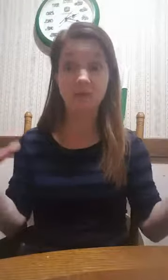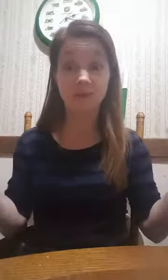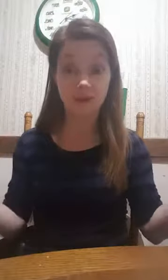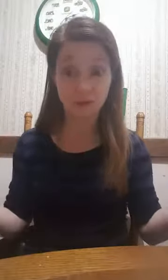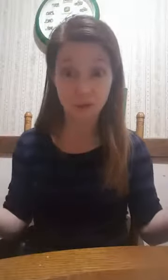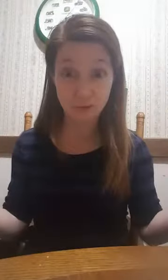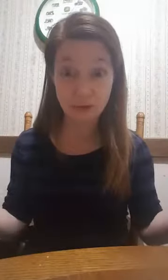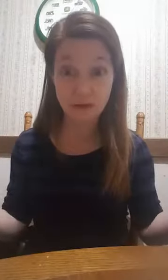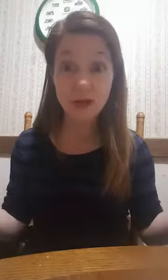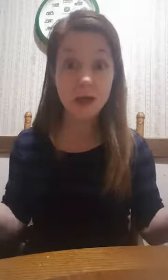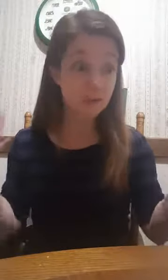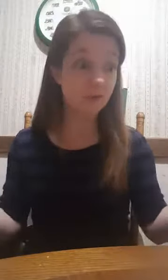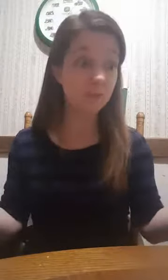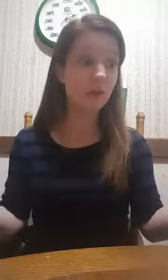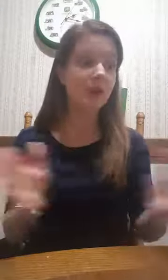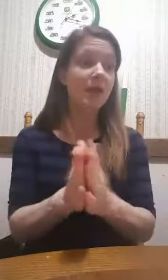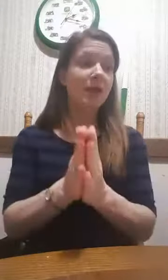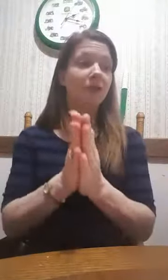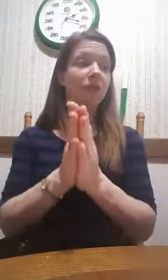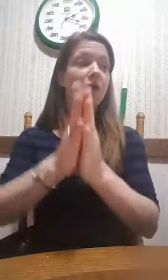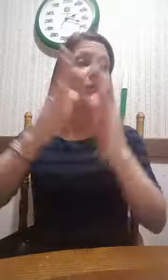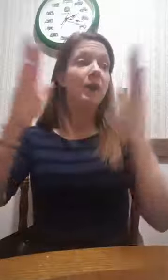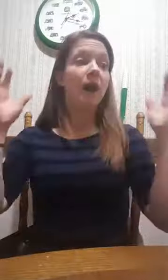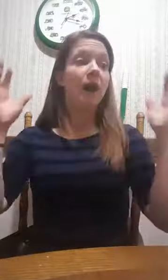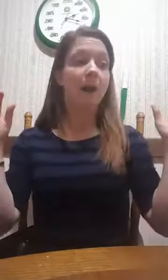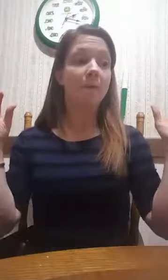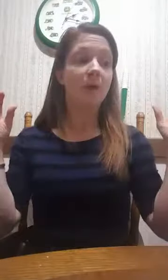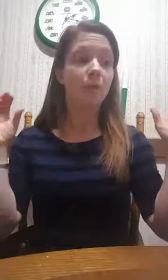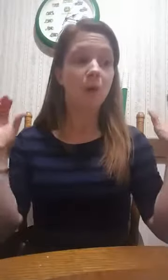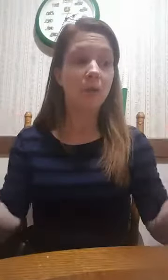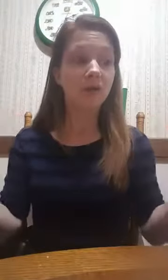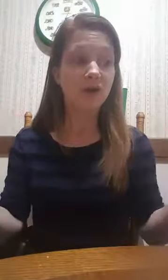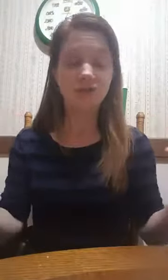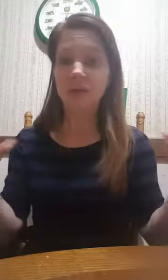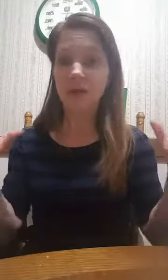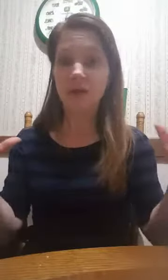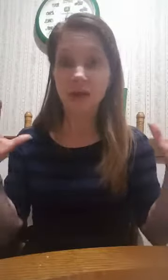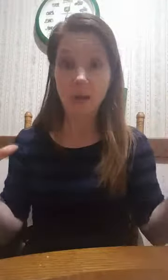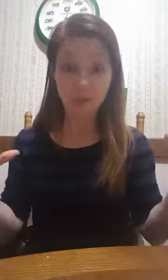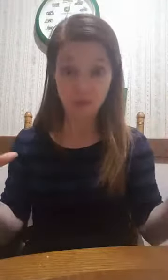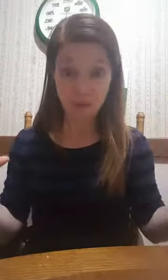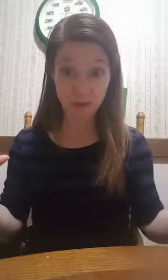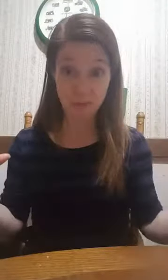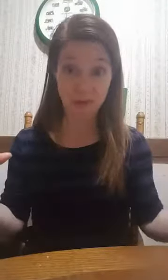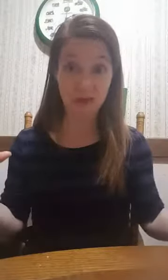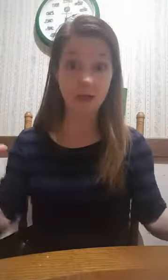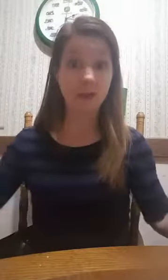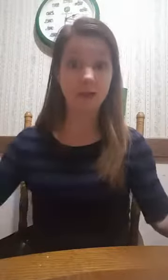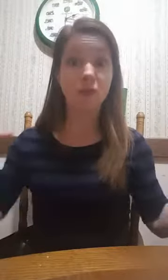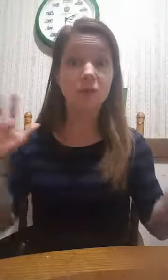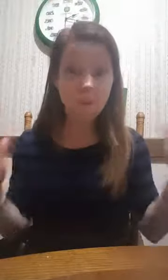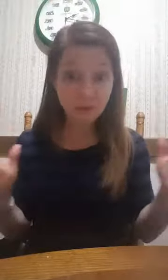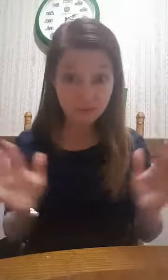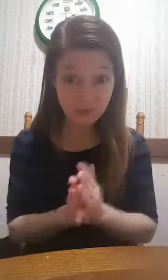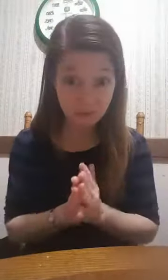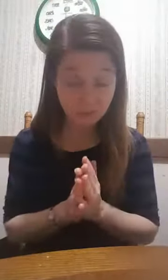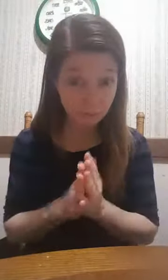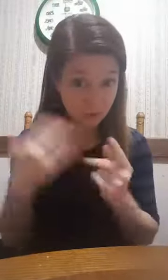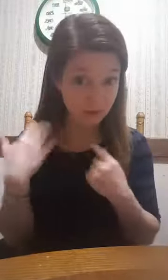since I started reading this book. And so, what I want to talk to you about is how we should be sleeping today. Okay, so number six, we've done